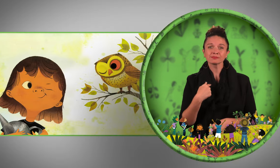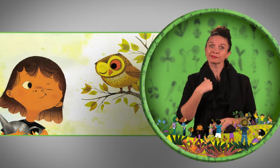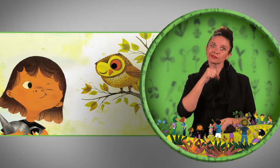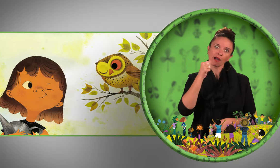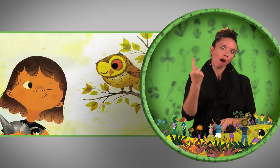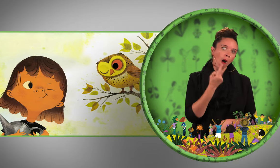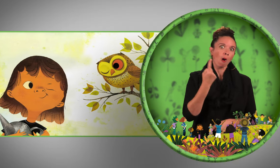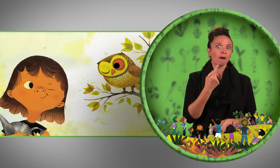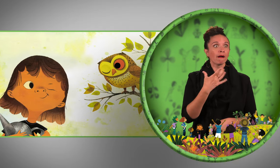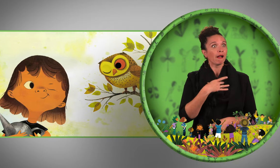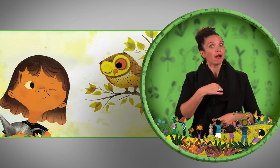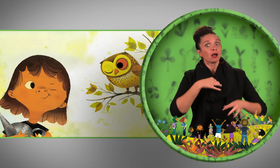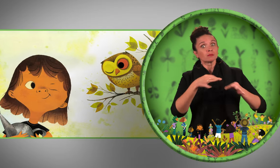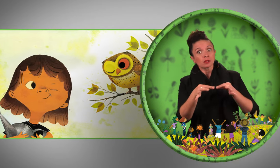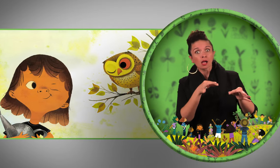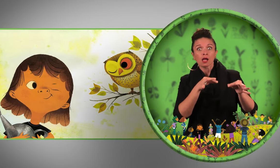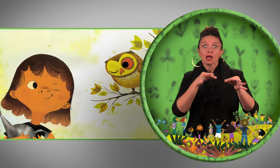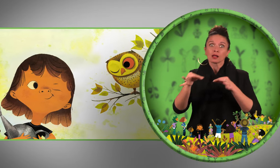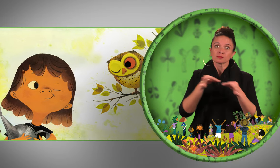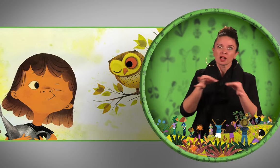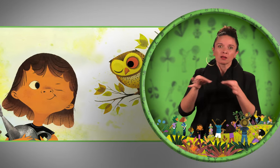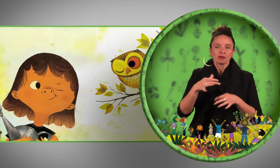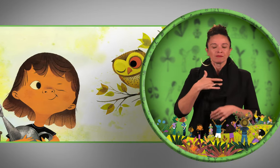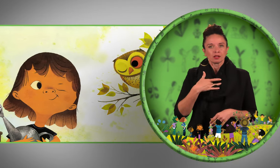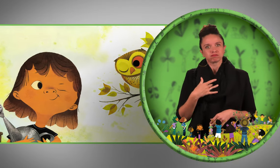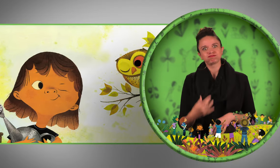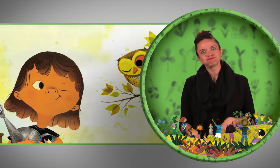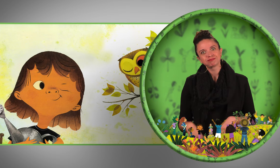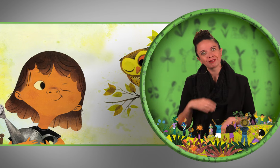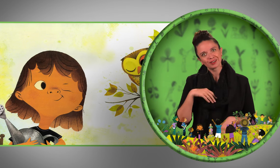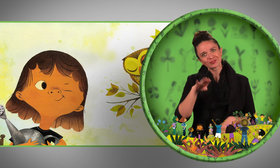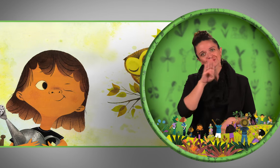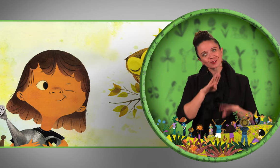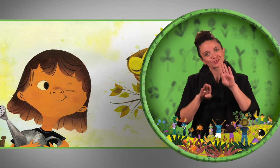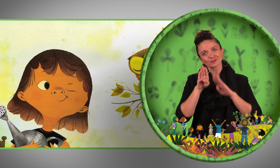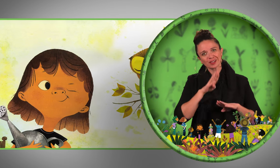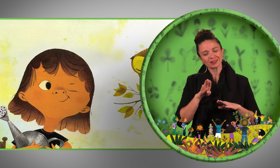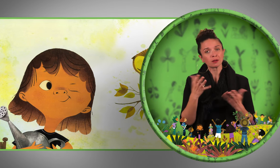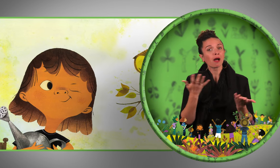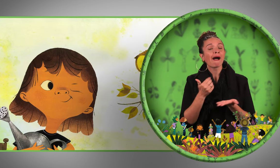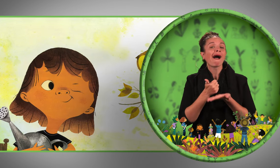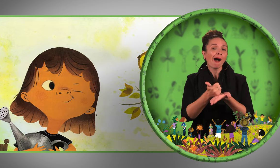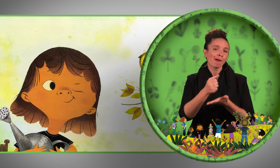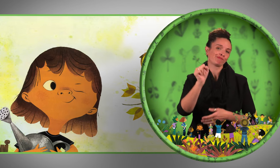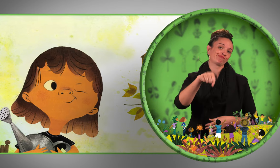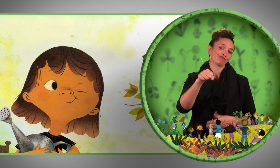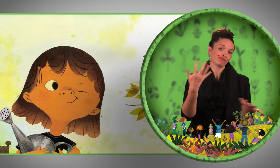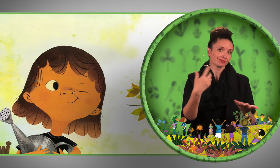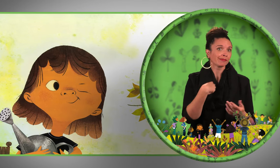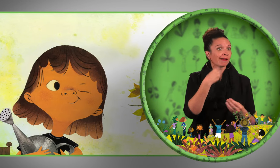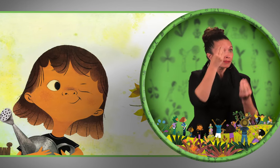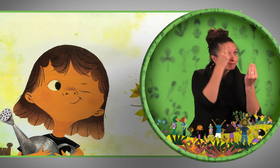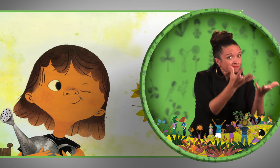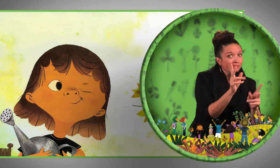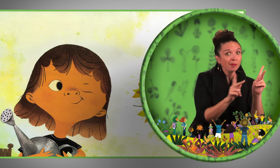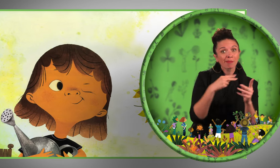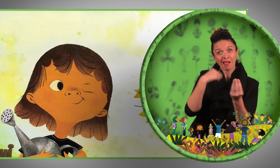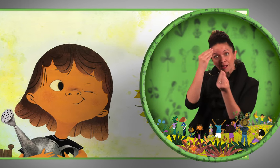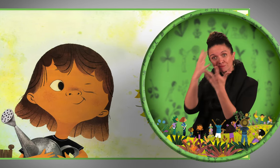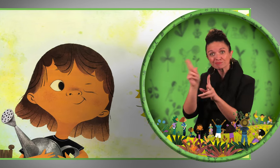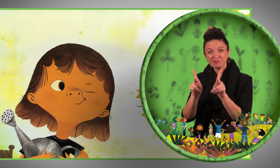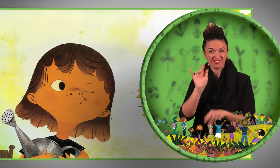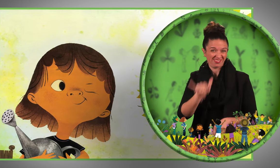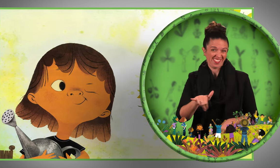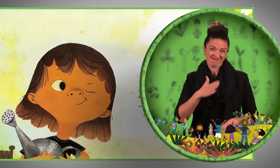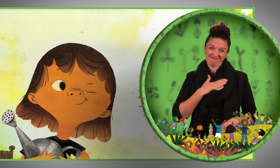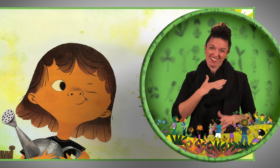don't always like having to explain. It frustrates me, but it helps when I tell people that it's just